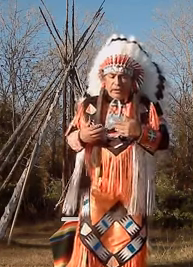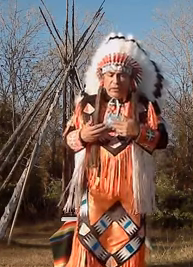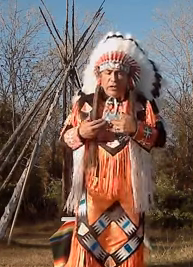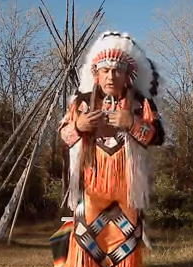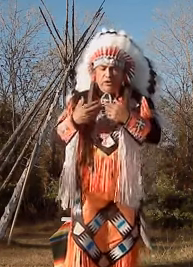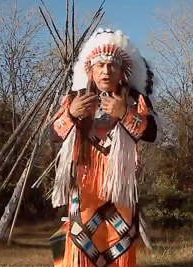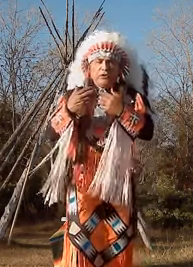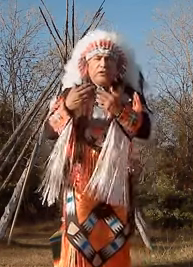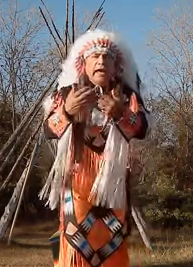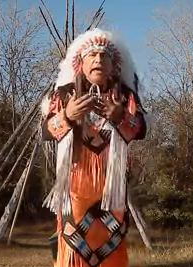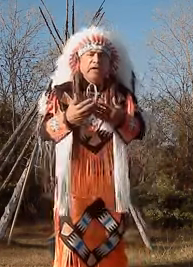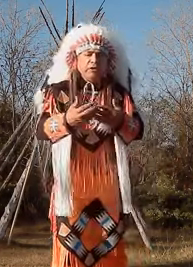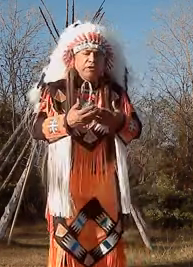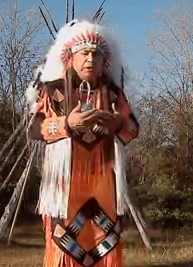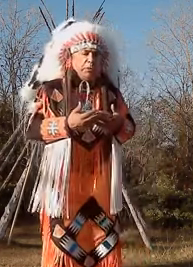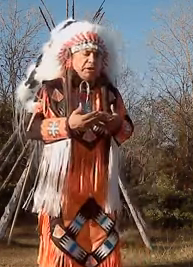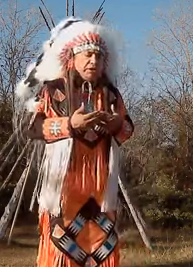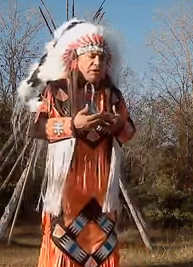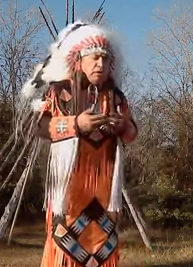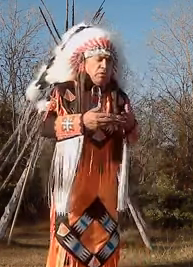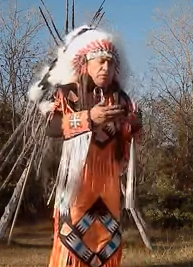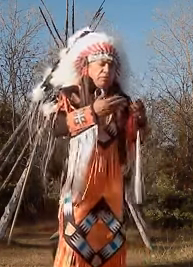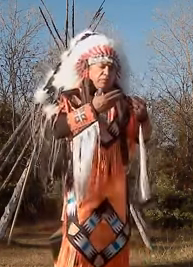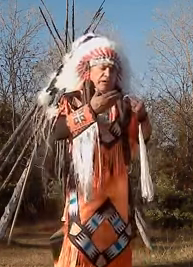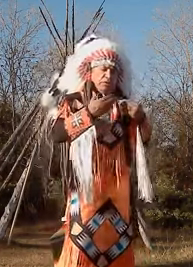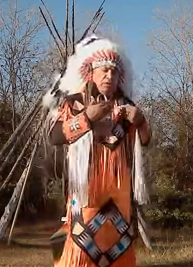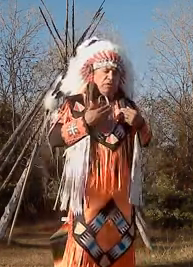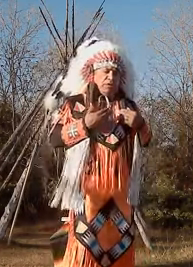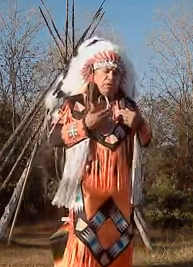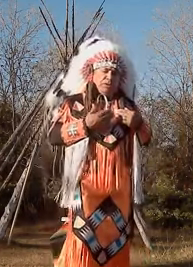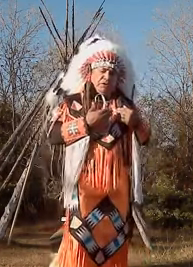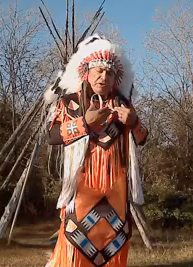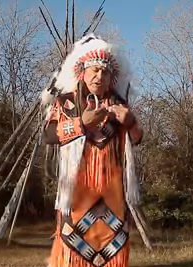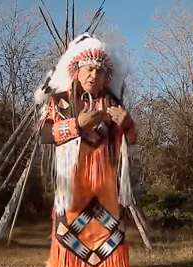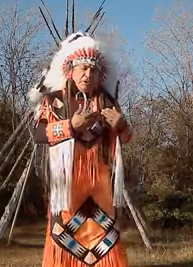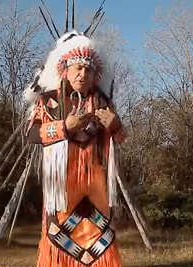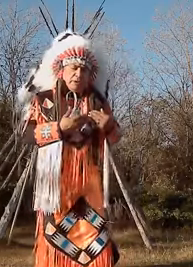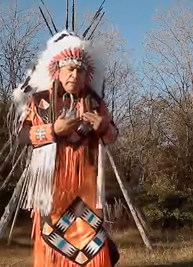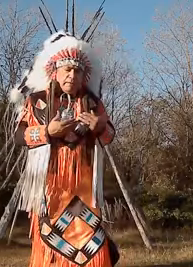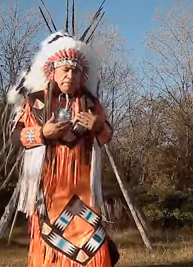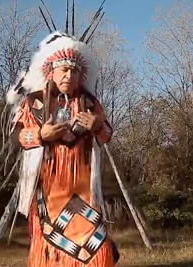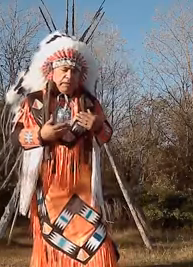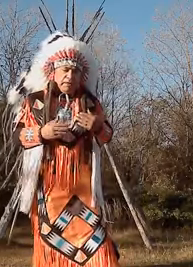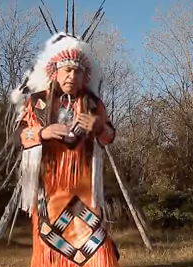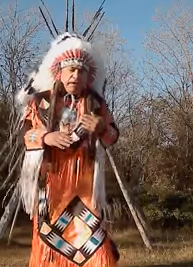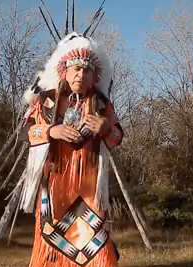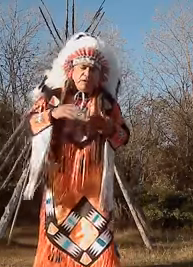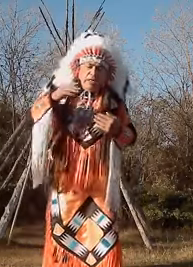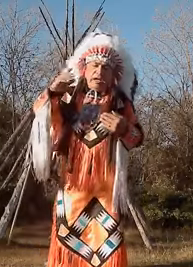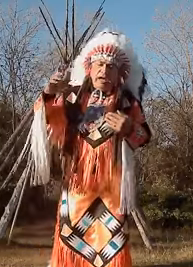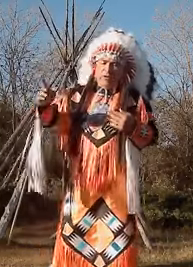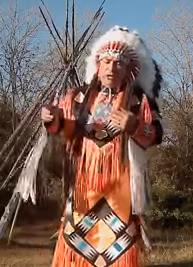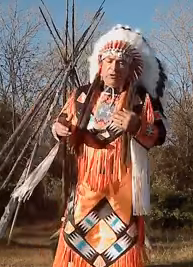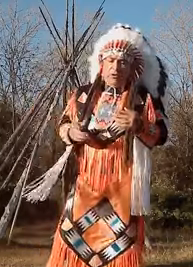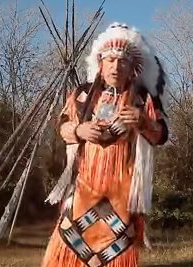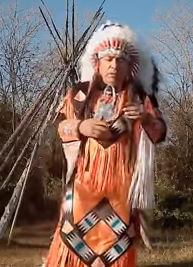to be able to use his hands with expression, with facial movements and gestures. And then later on in life, he grew up,